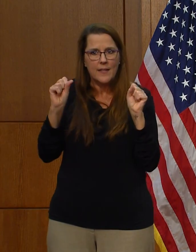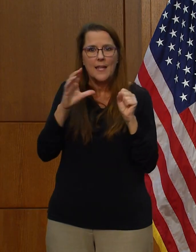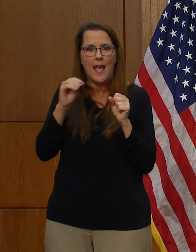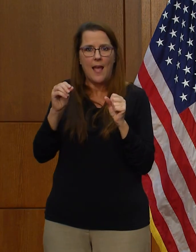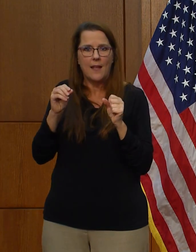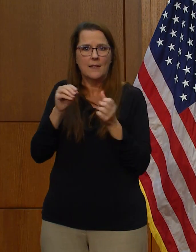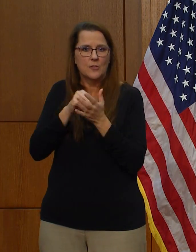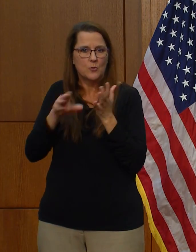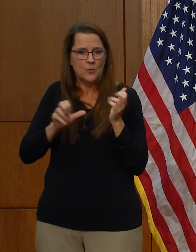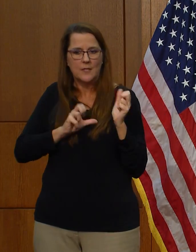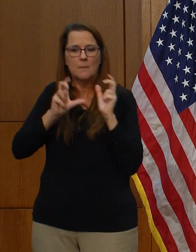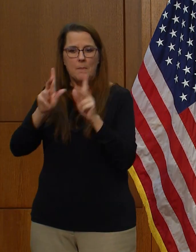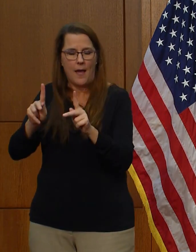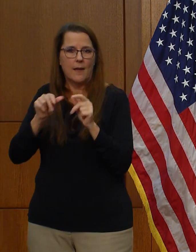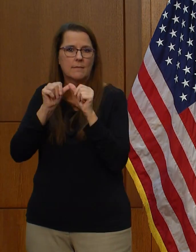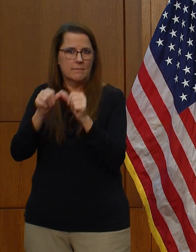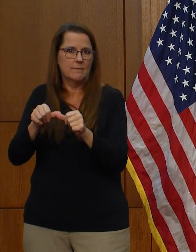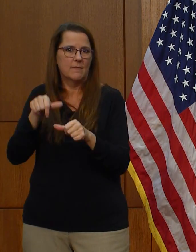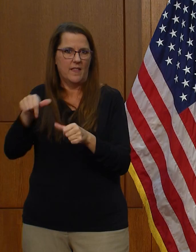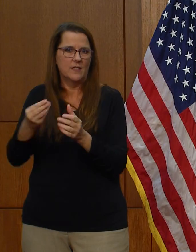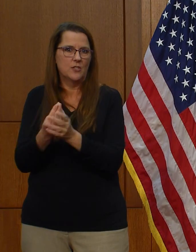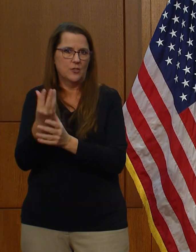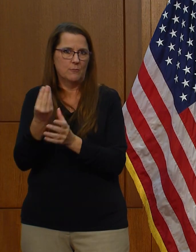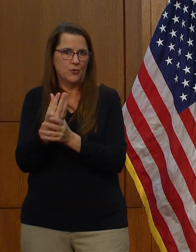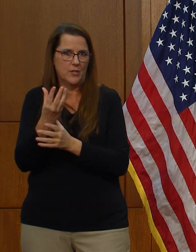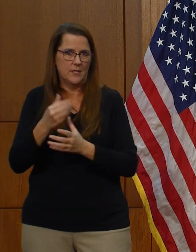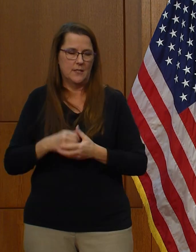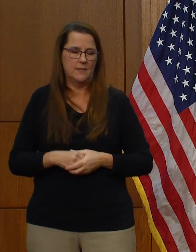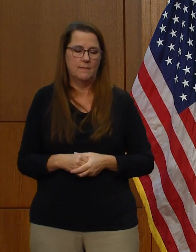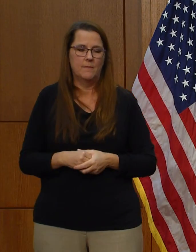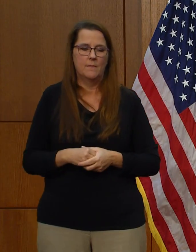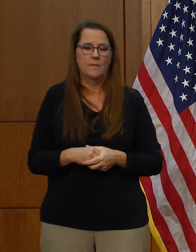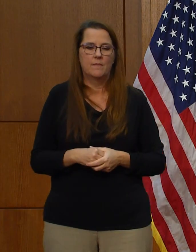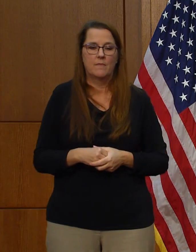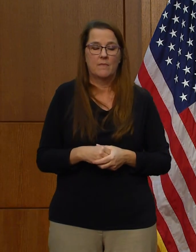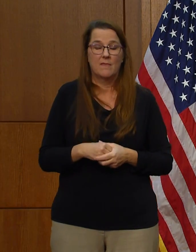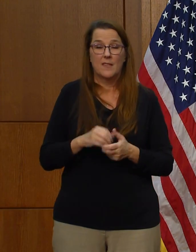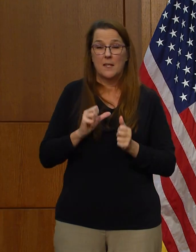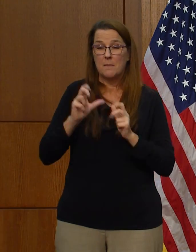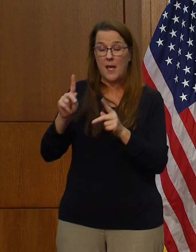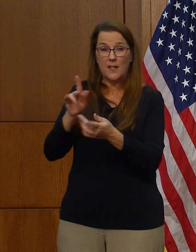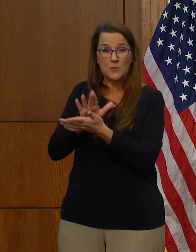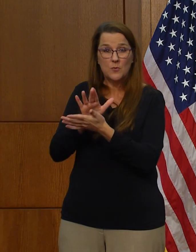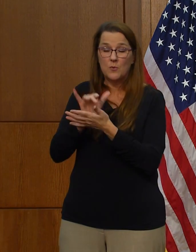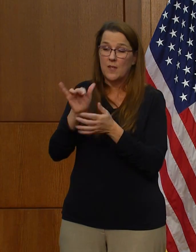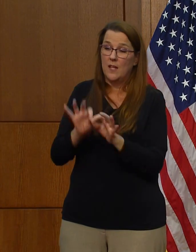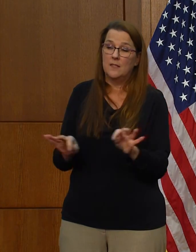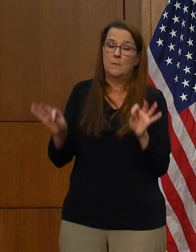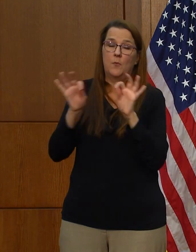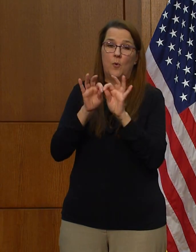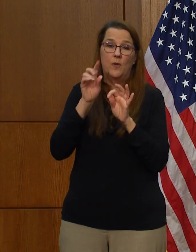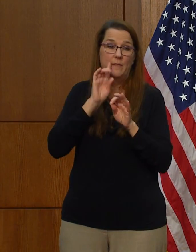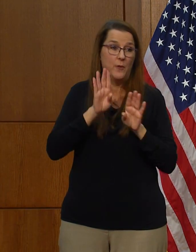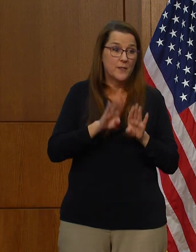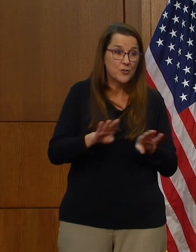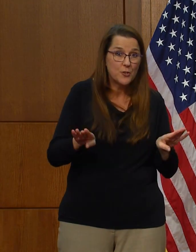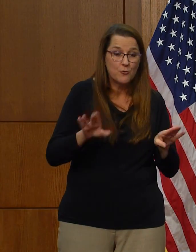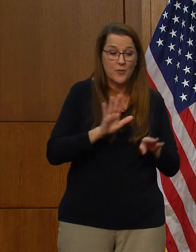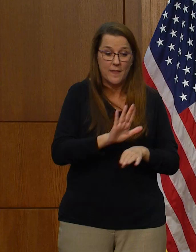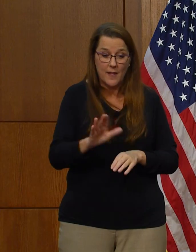spring. We know this is important to our children's education and also to their well-being.